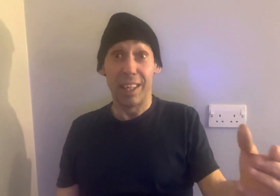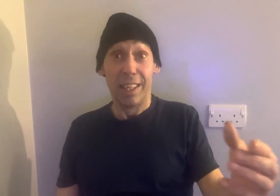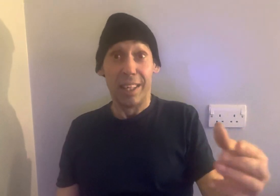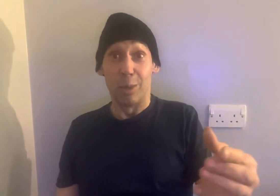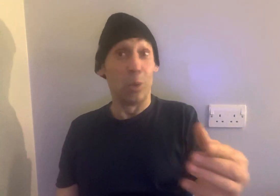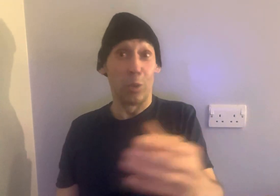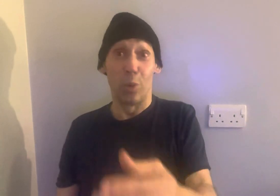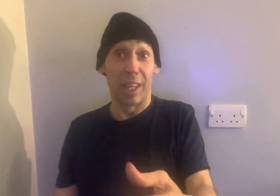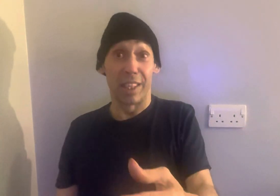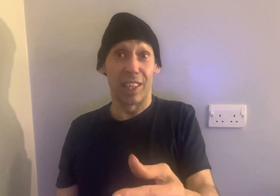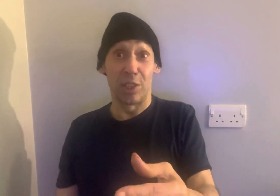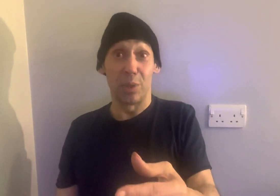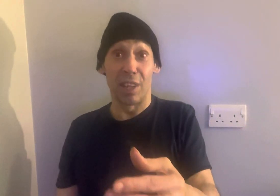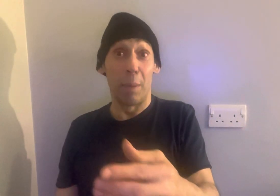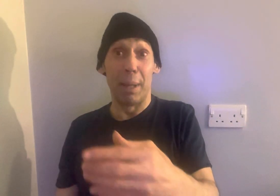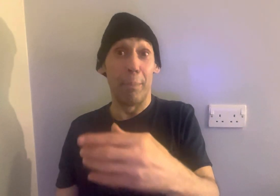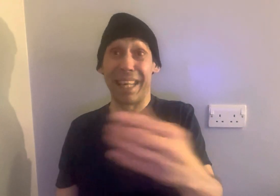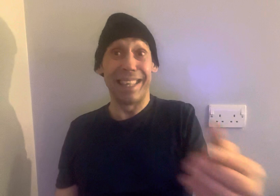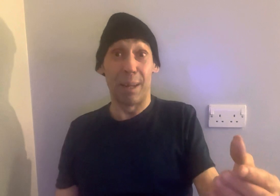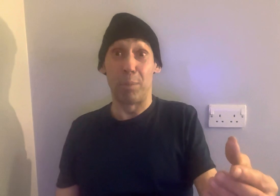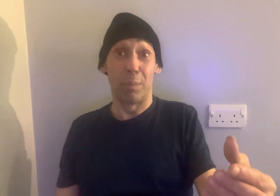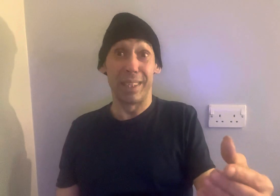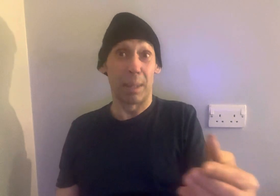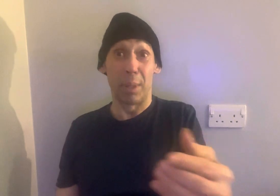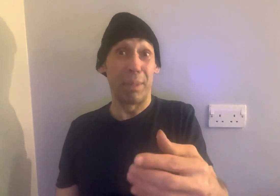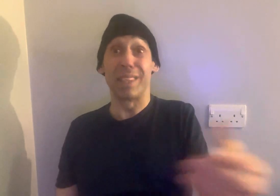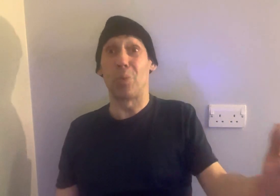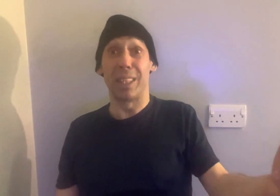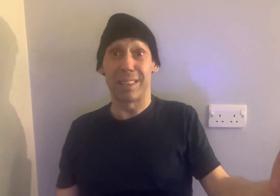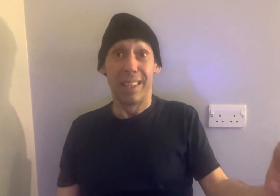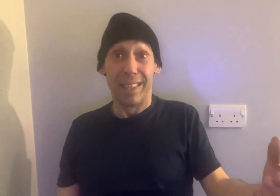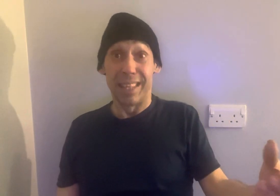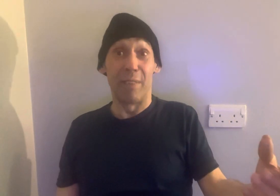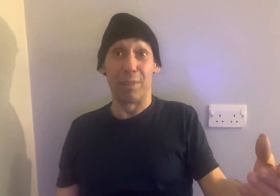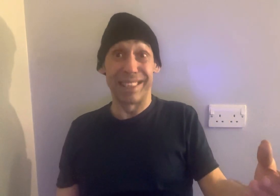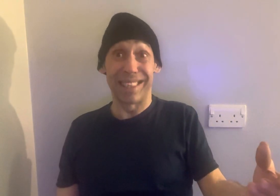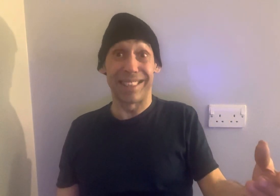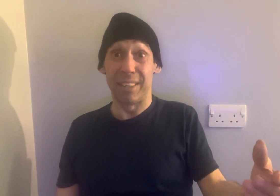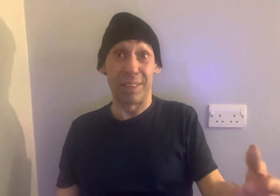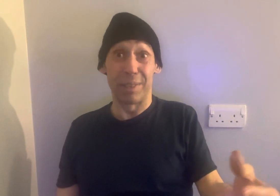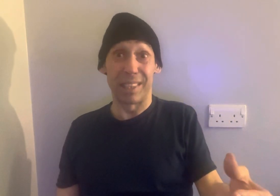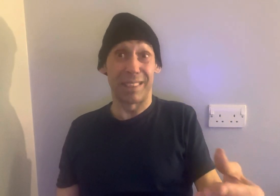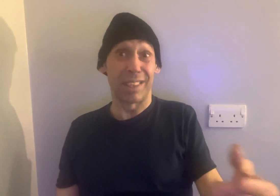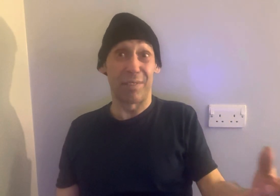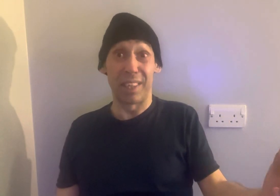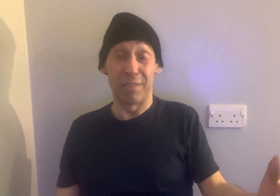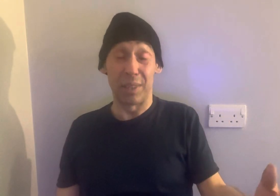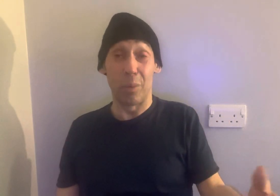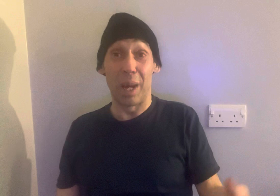All I can say to you is that I met many, and probably some of the biggest ones that ever existed, if there is such a thing, if you get what I